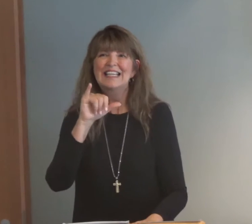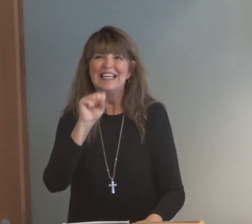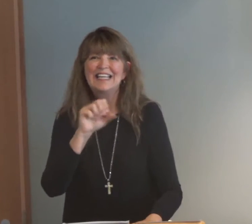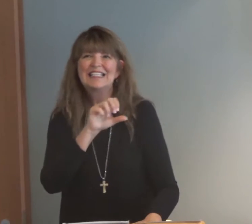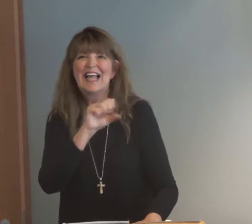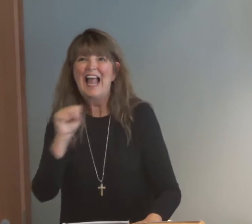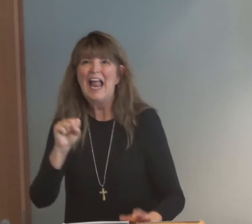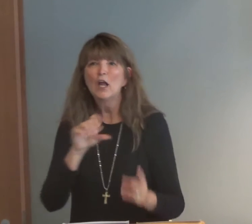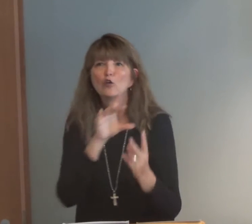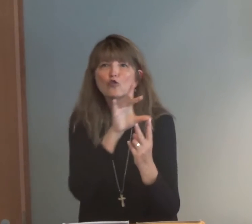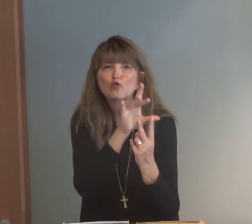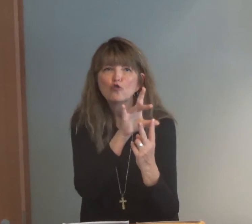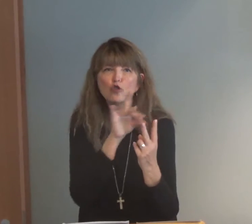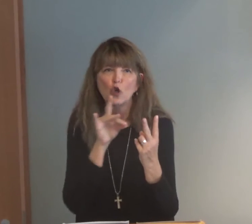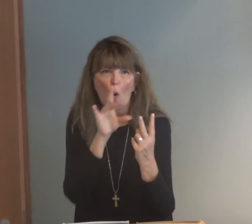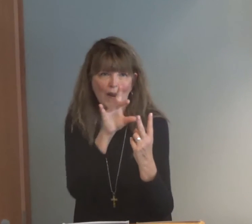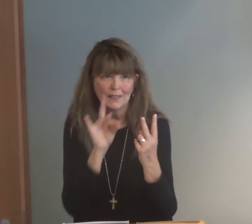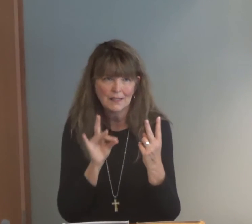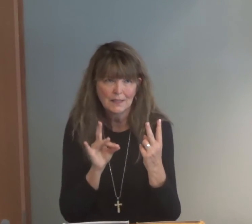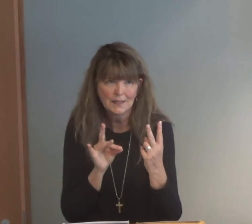part of his sermon today is a choice.